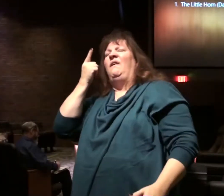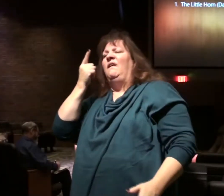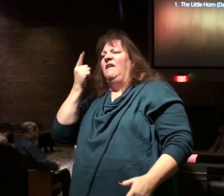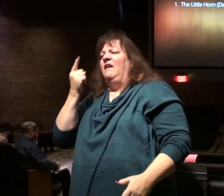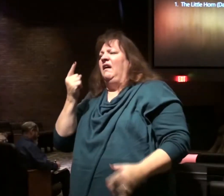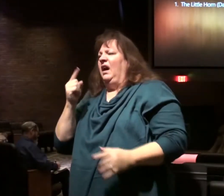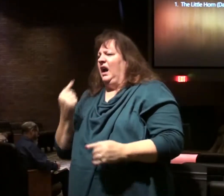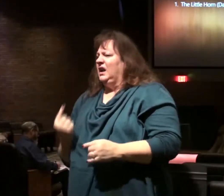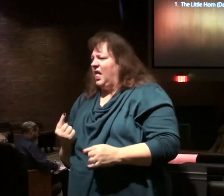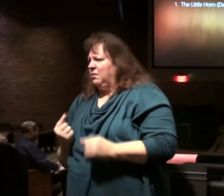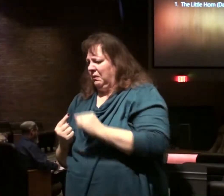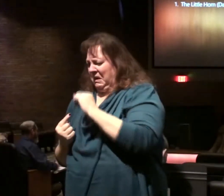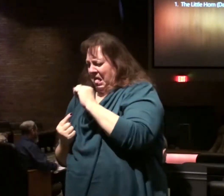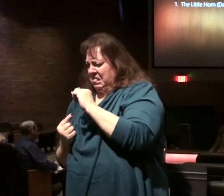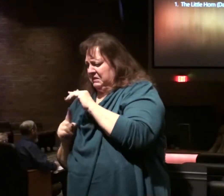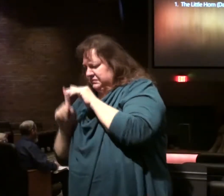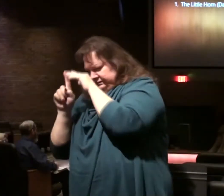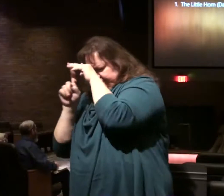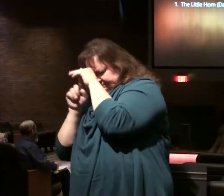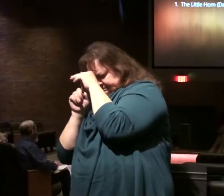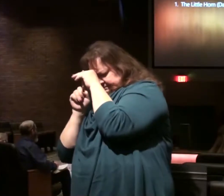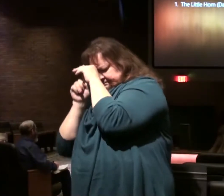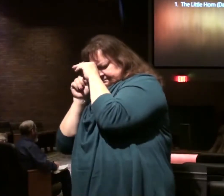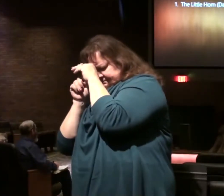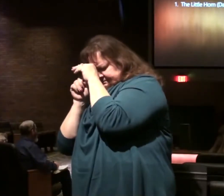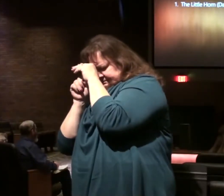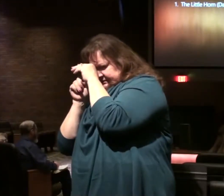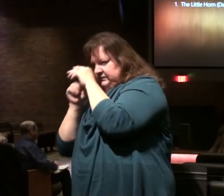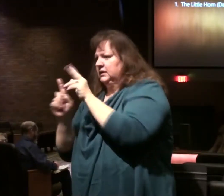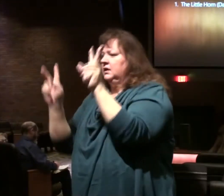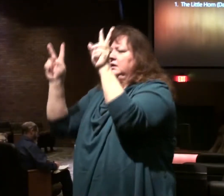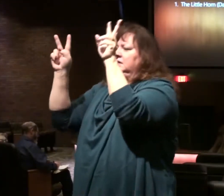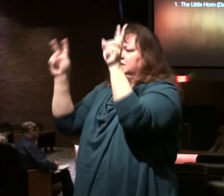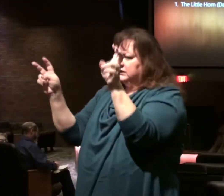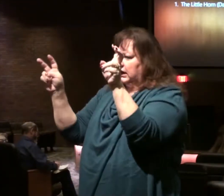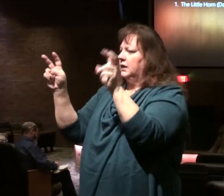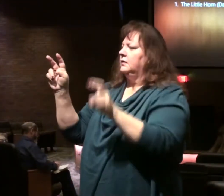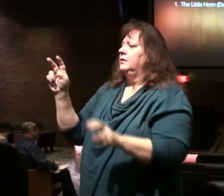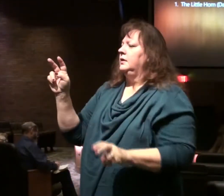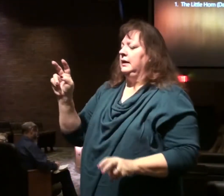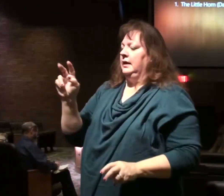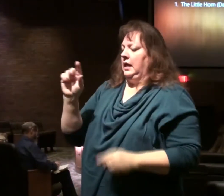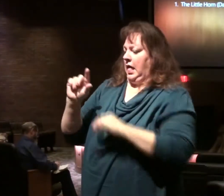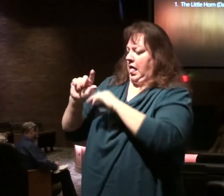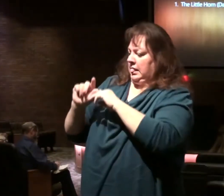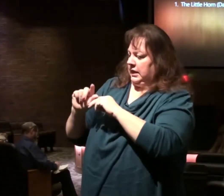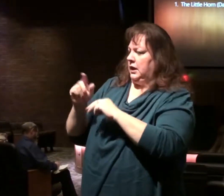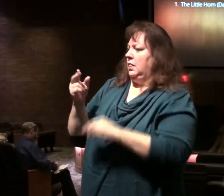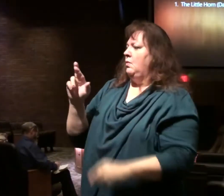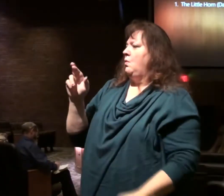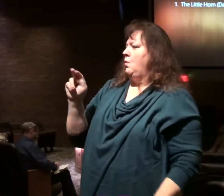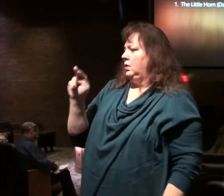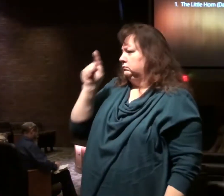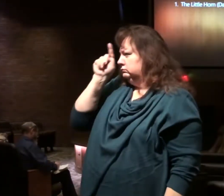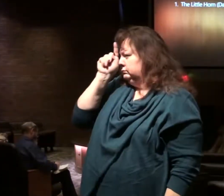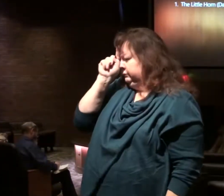another horn a little one. That's where the title for the Antichrist little horn comes from.